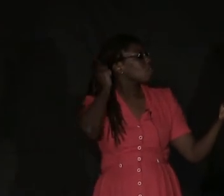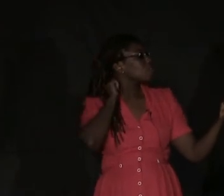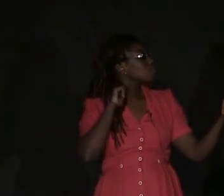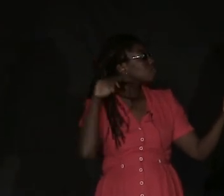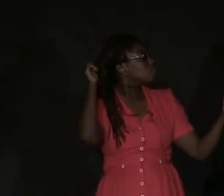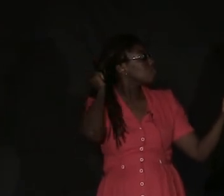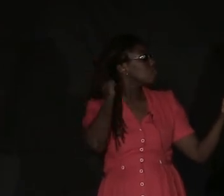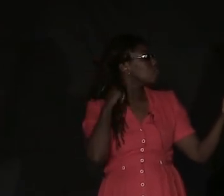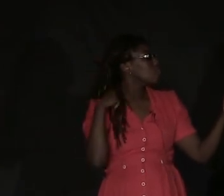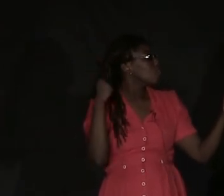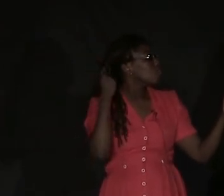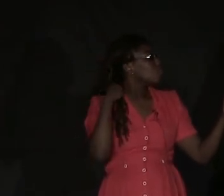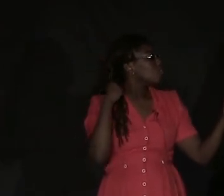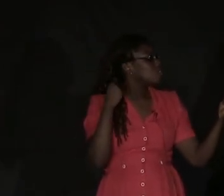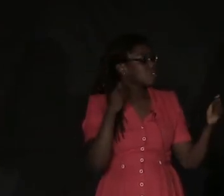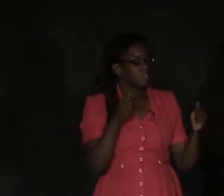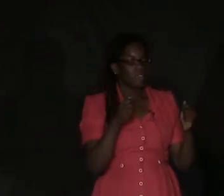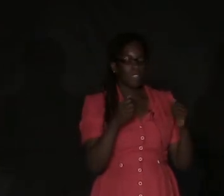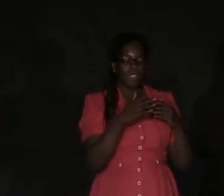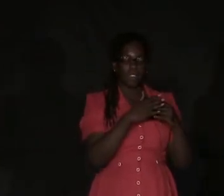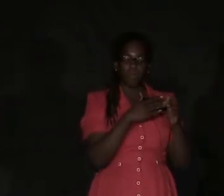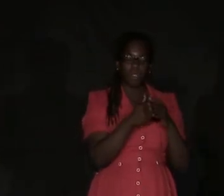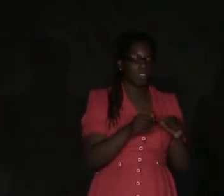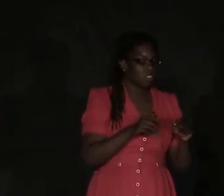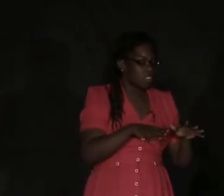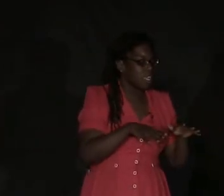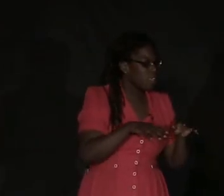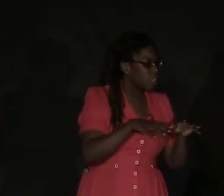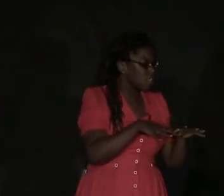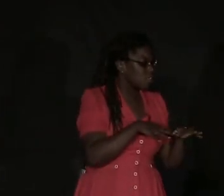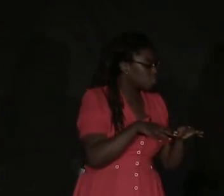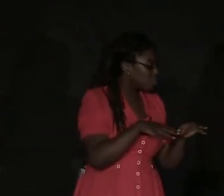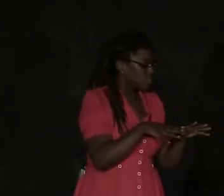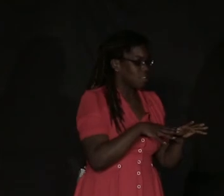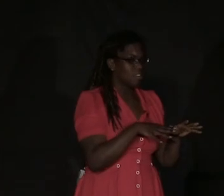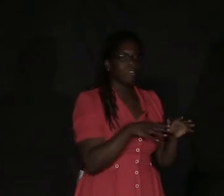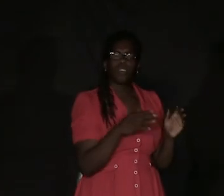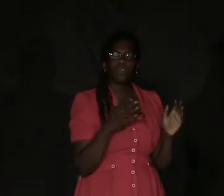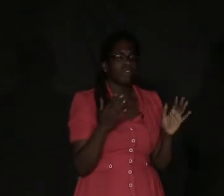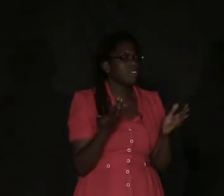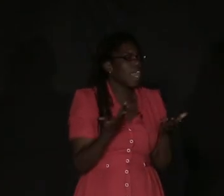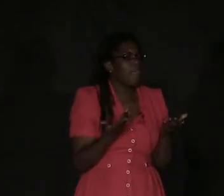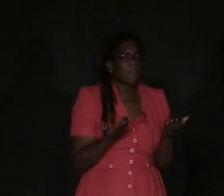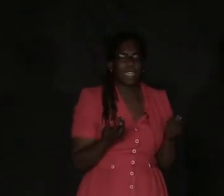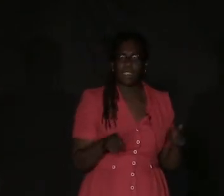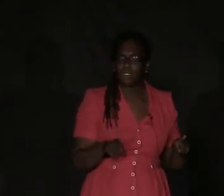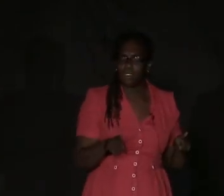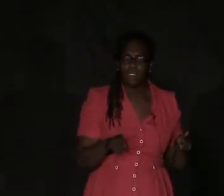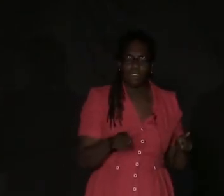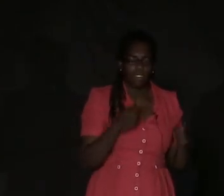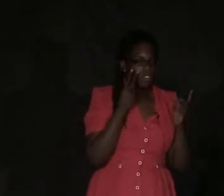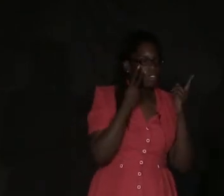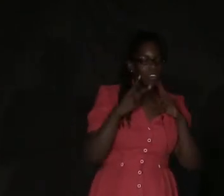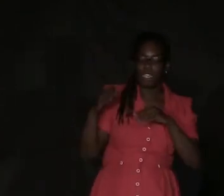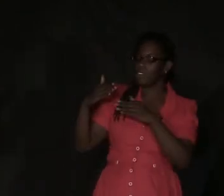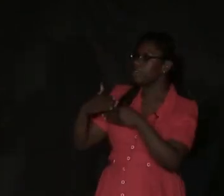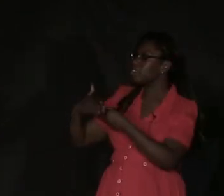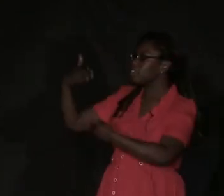and she starts feeling the building shake. She's like, what's happening? She looks out the window,